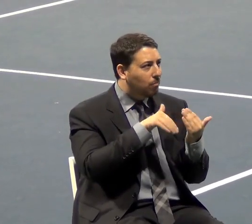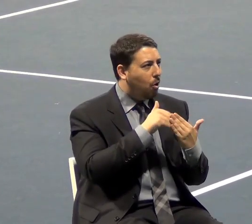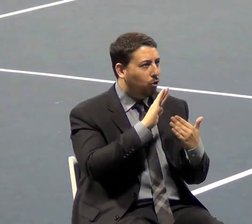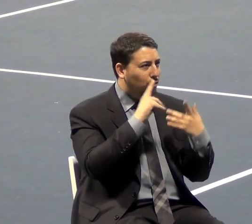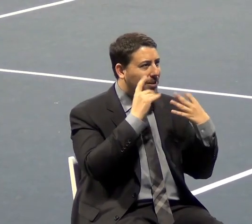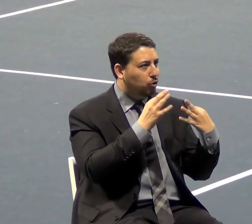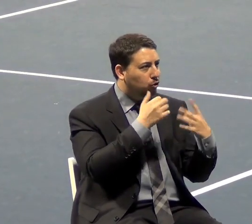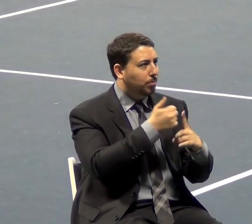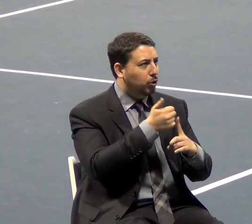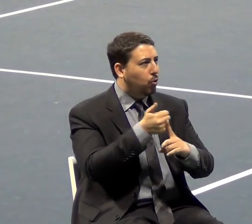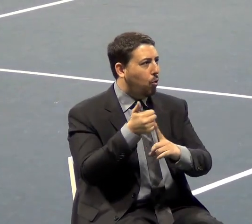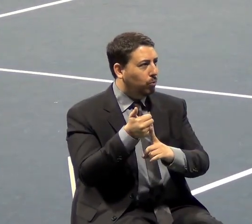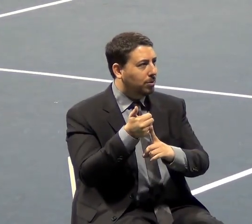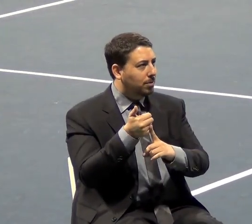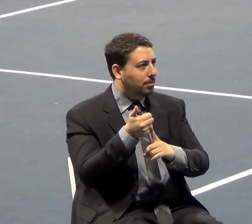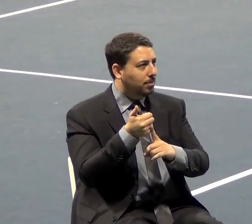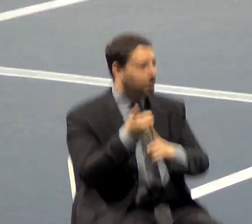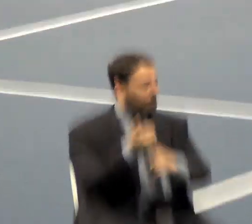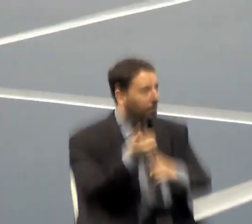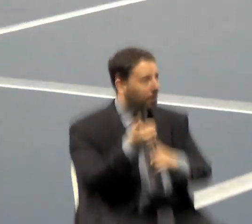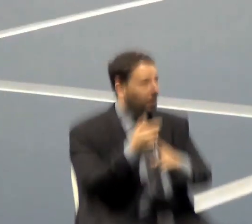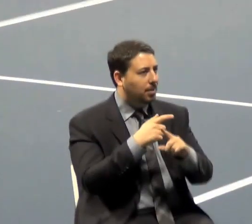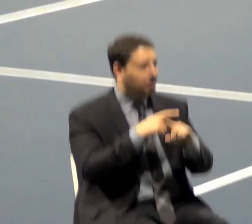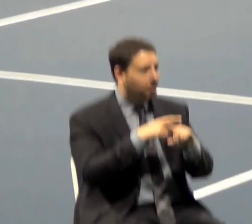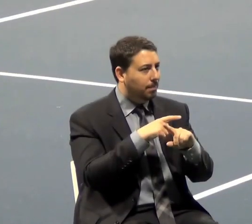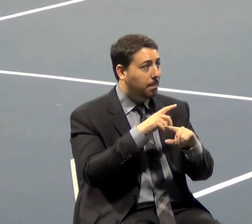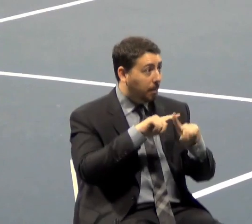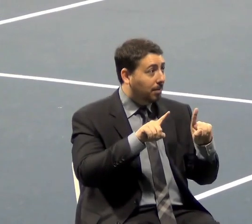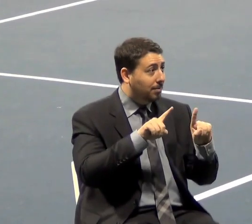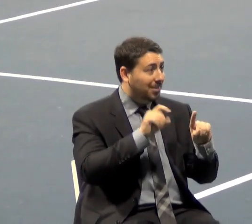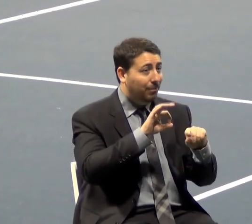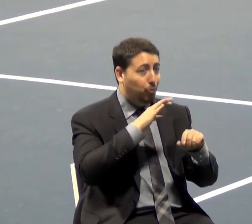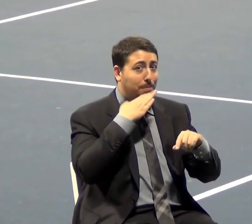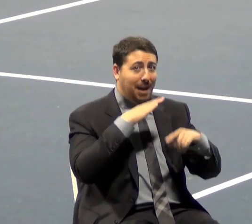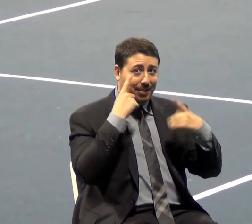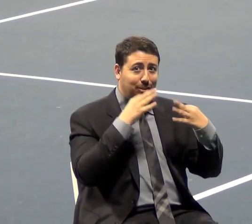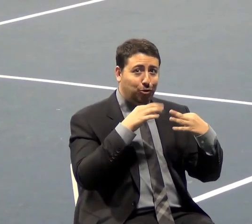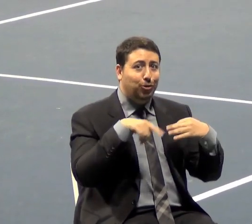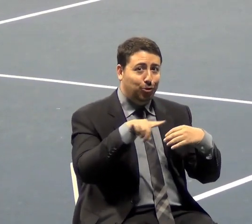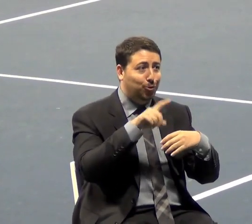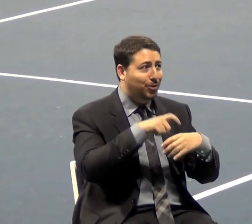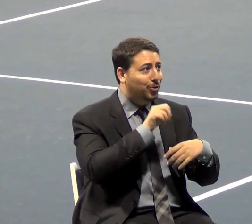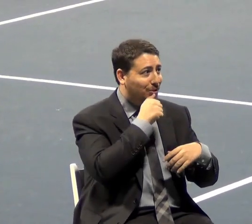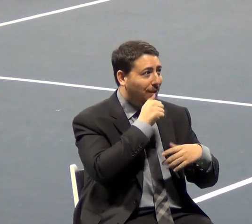your own, but you have to suffer all the consequences of them. But if make bad decisions, too, but you ought to make your own decisions, not the government.